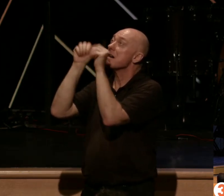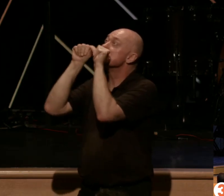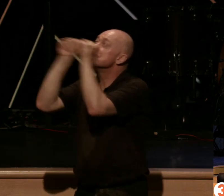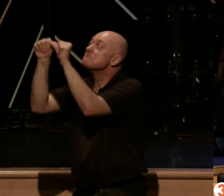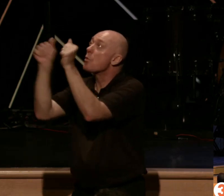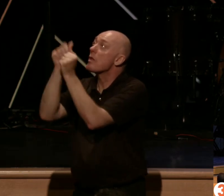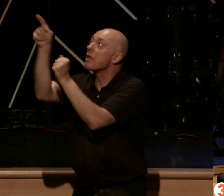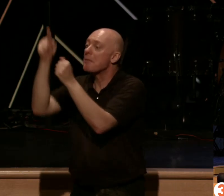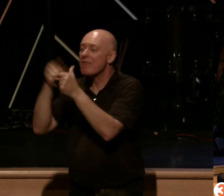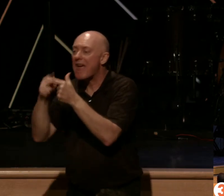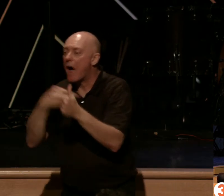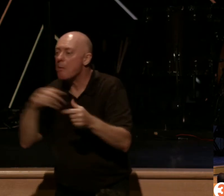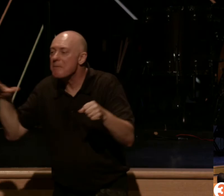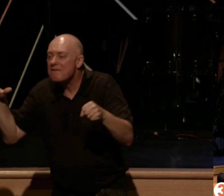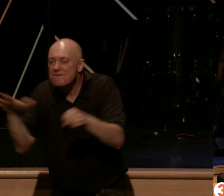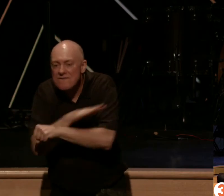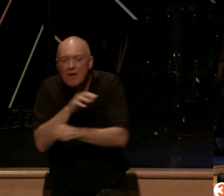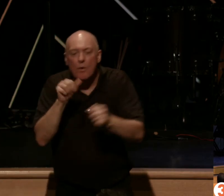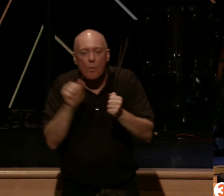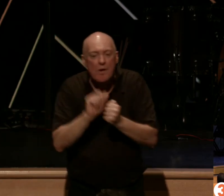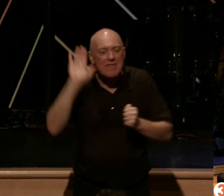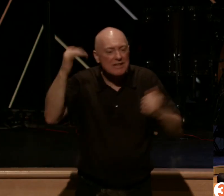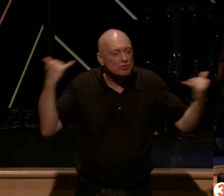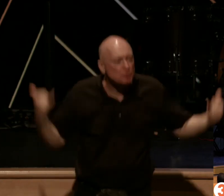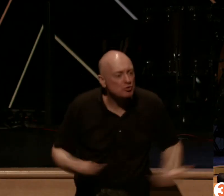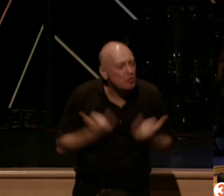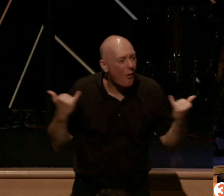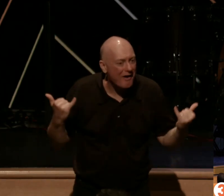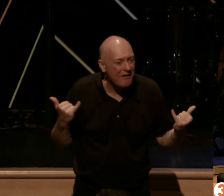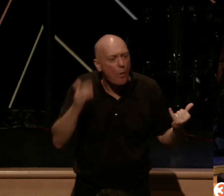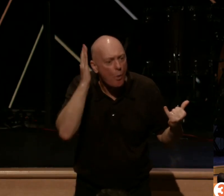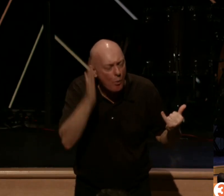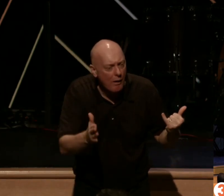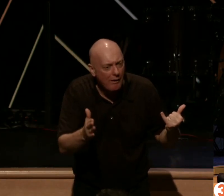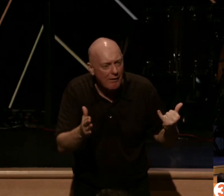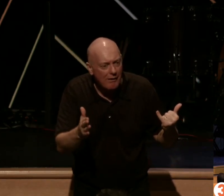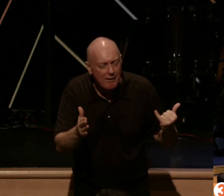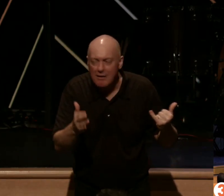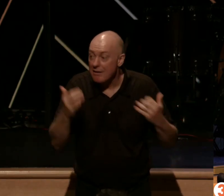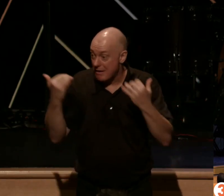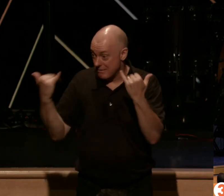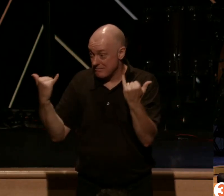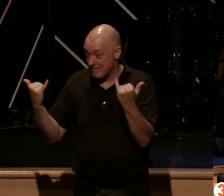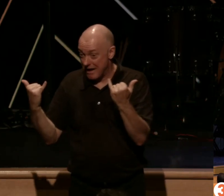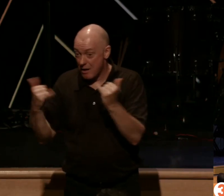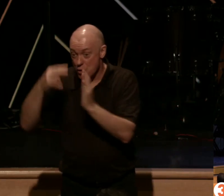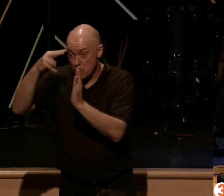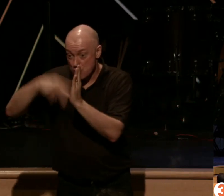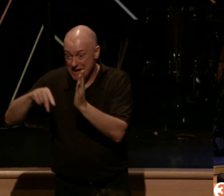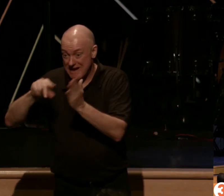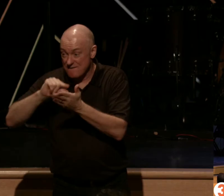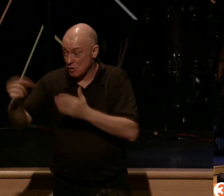filled with God's joy. Now have a look at verse 11.